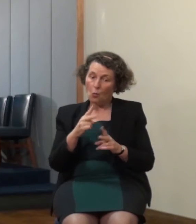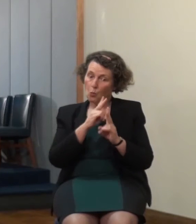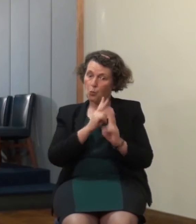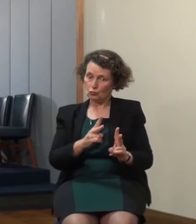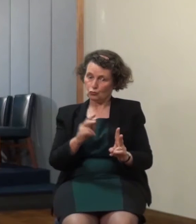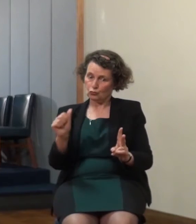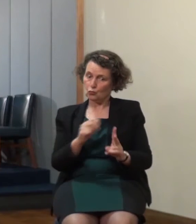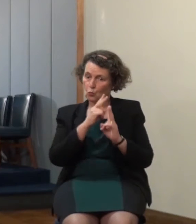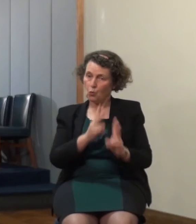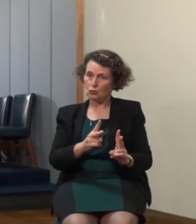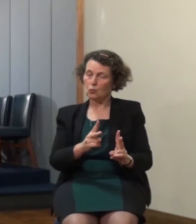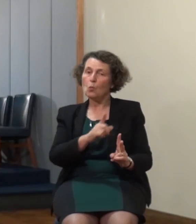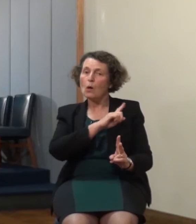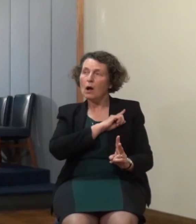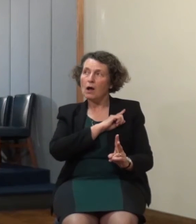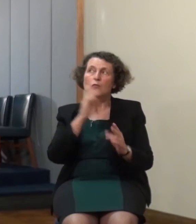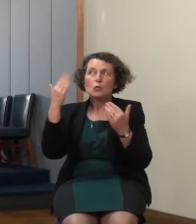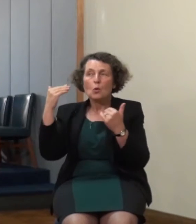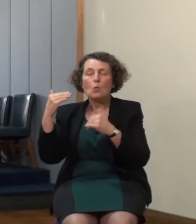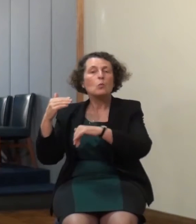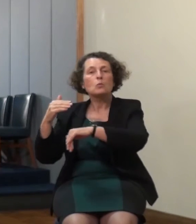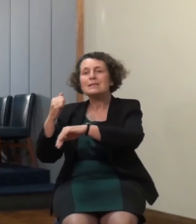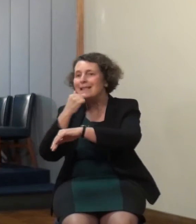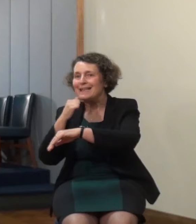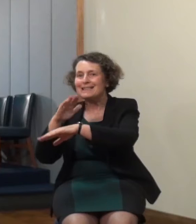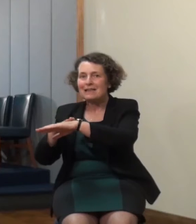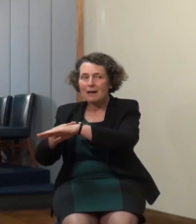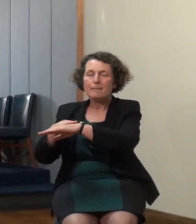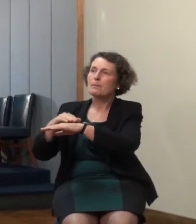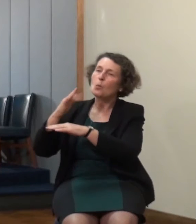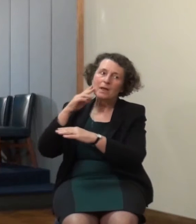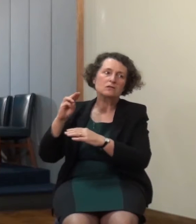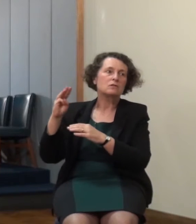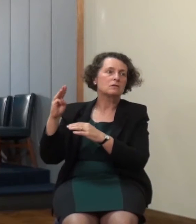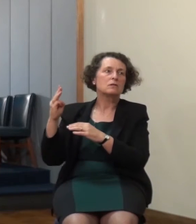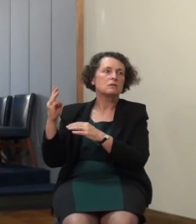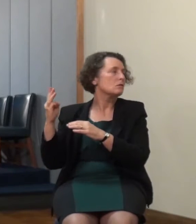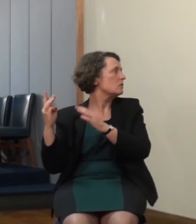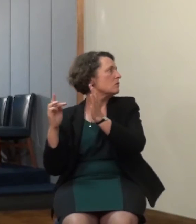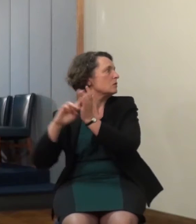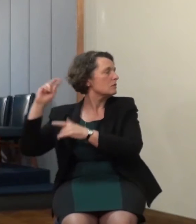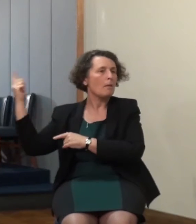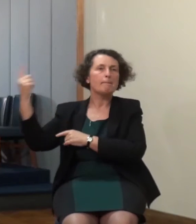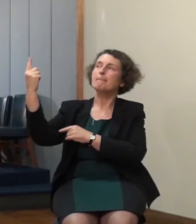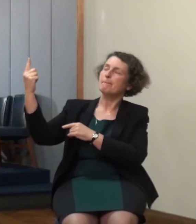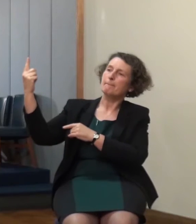the son of man cometh keep up your devotions every day keep alive